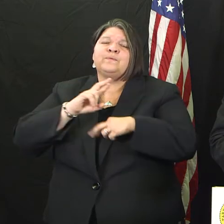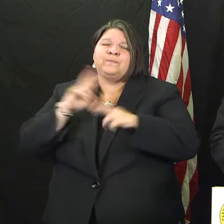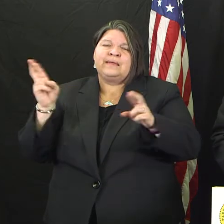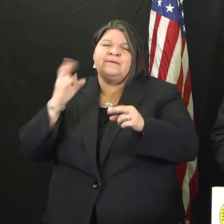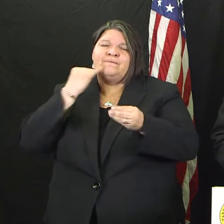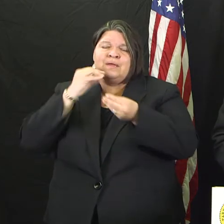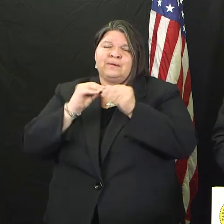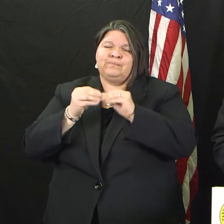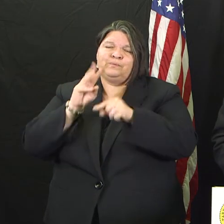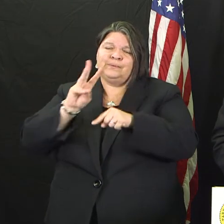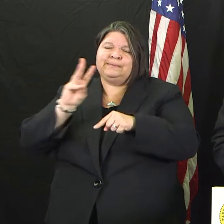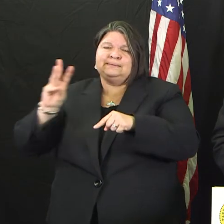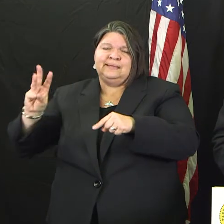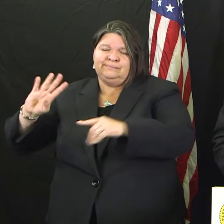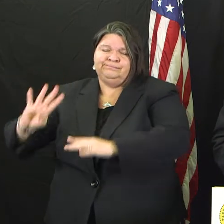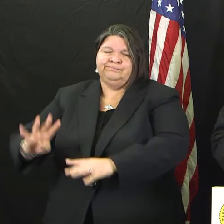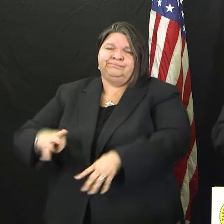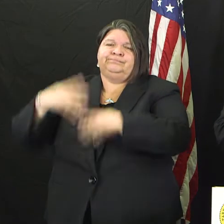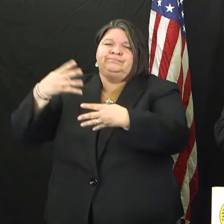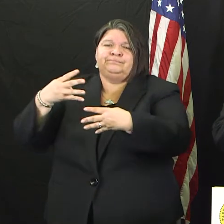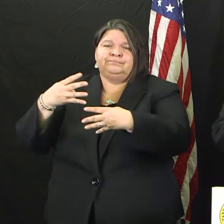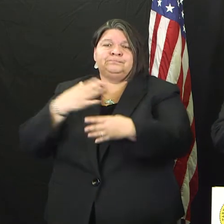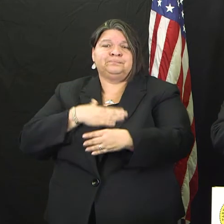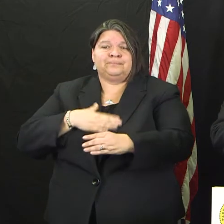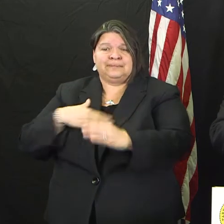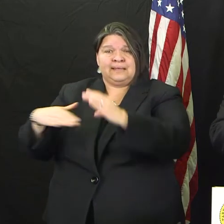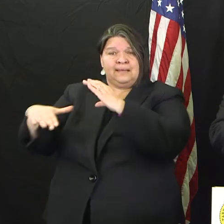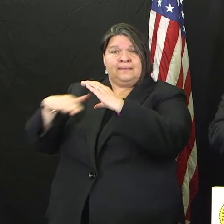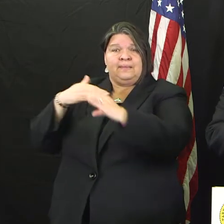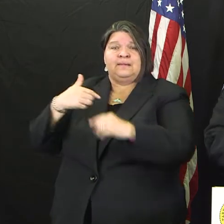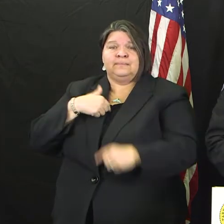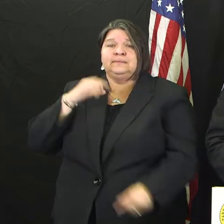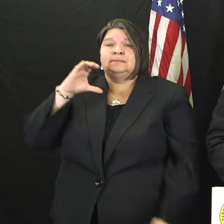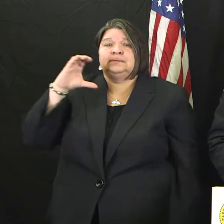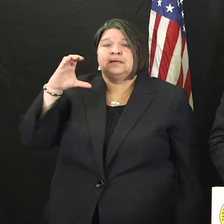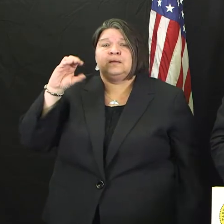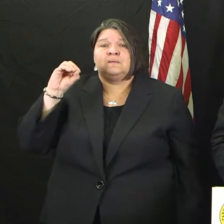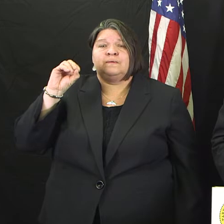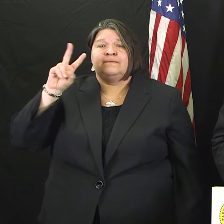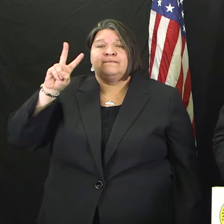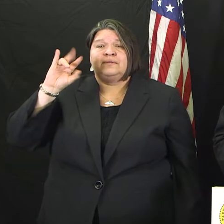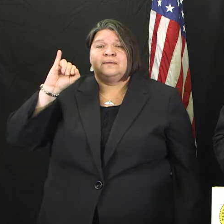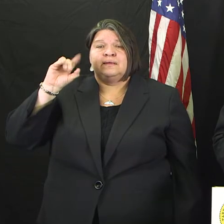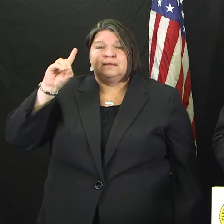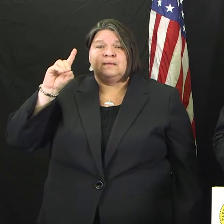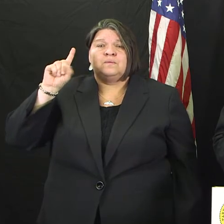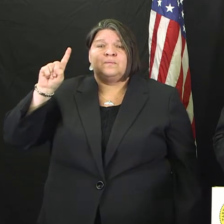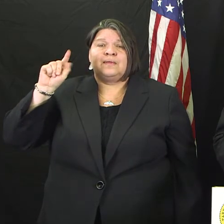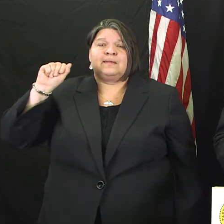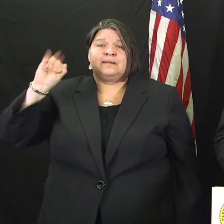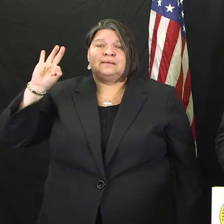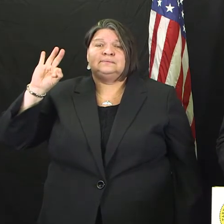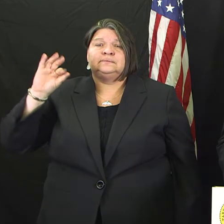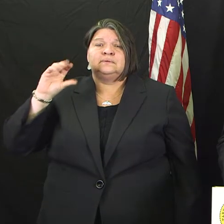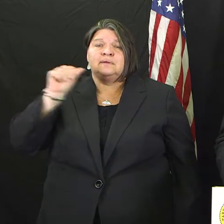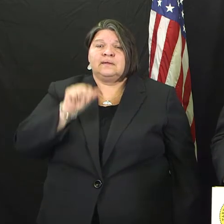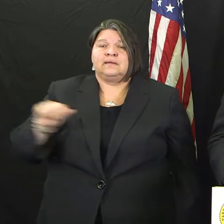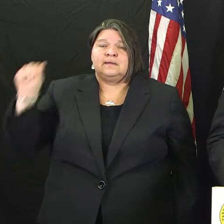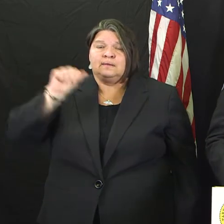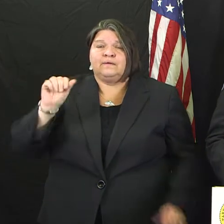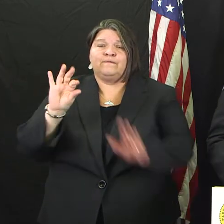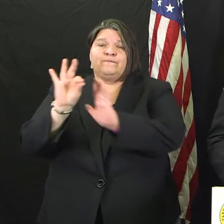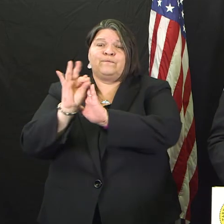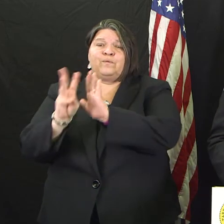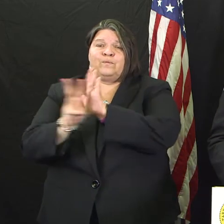email to COVID-19, all together at Fort WorthTexas.gov. So with that,